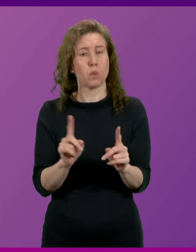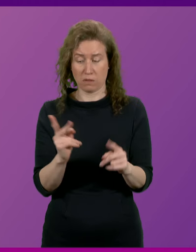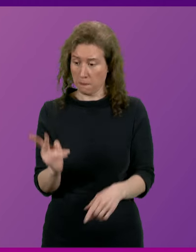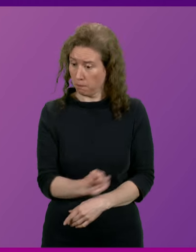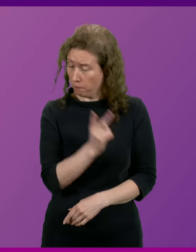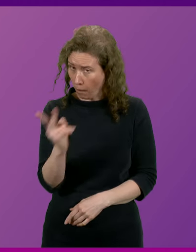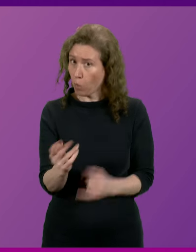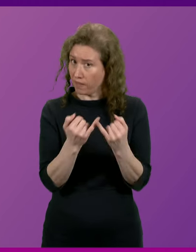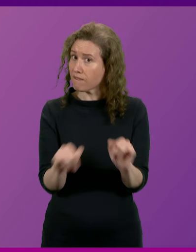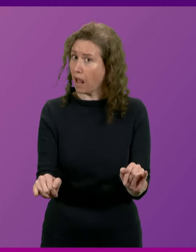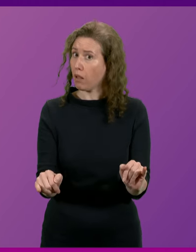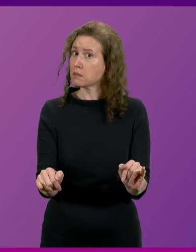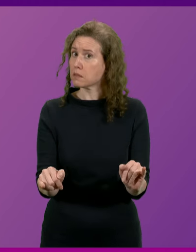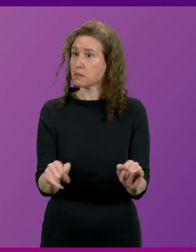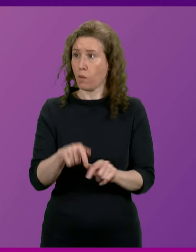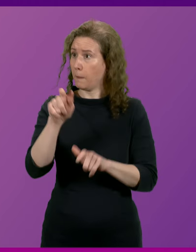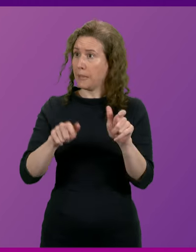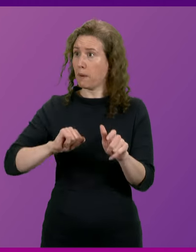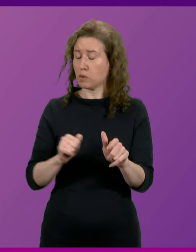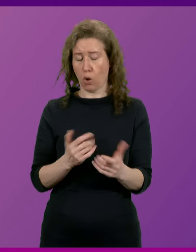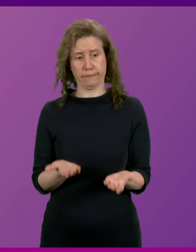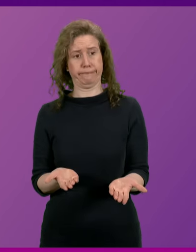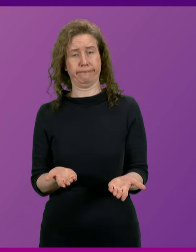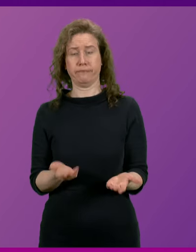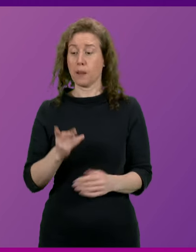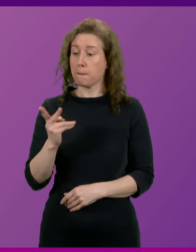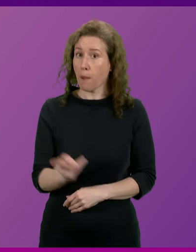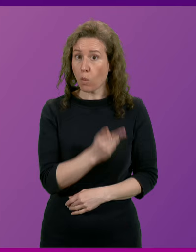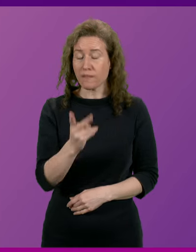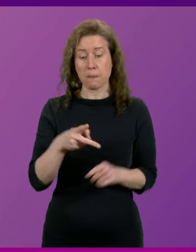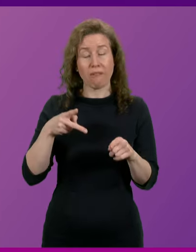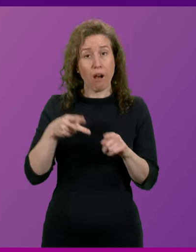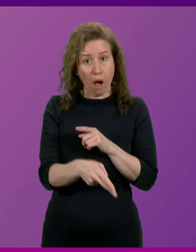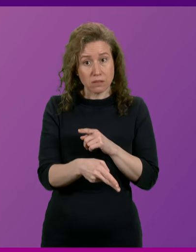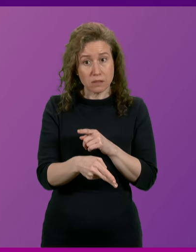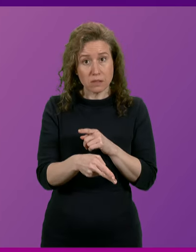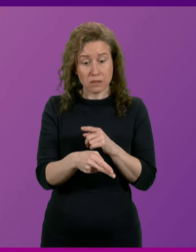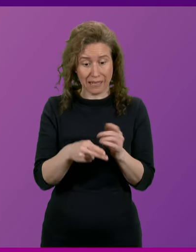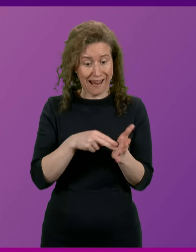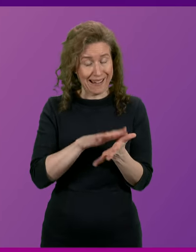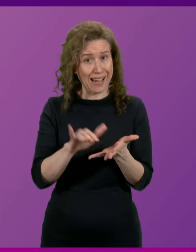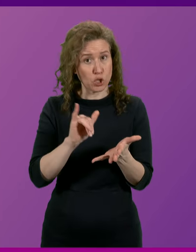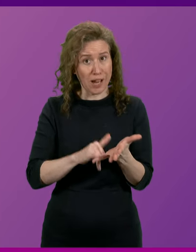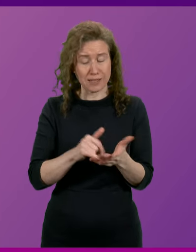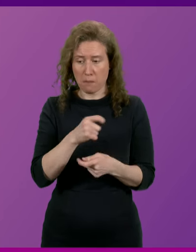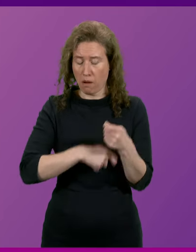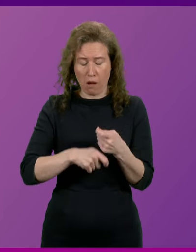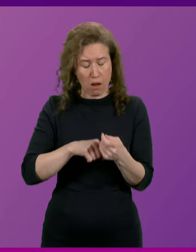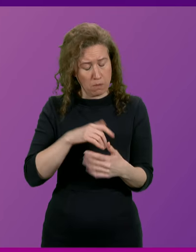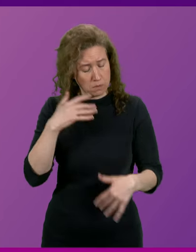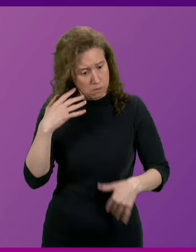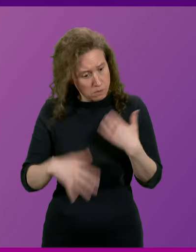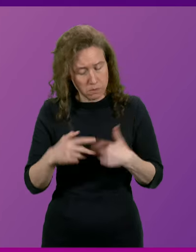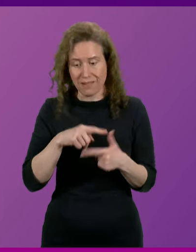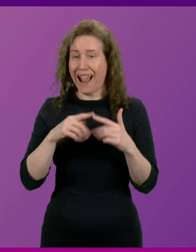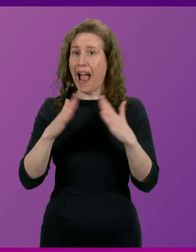both failed the people of Scotland. Together they have cut our NHS off at the knees. They have butchered the